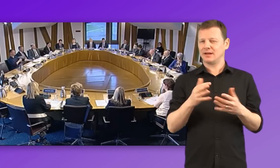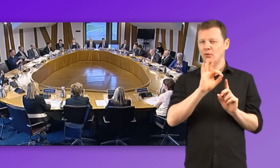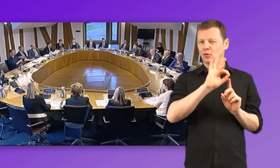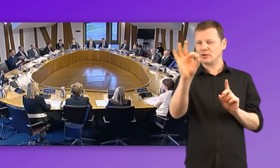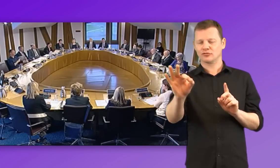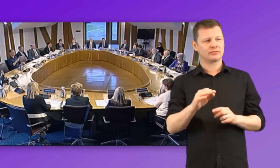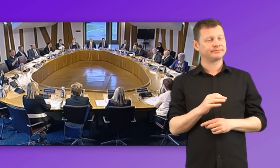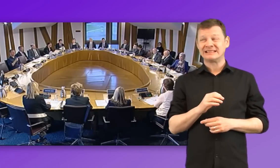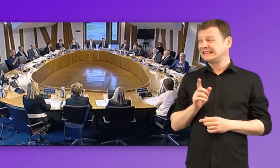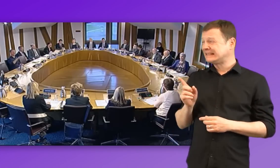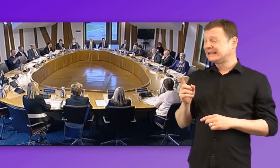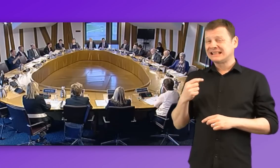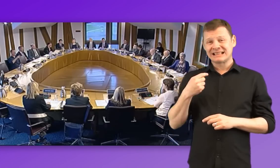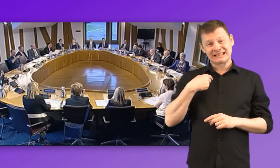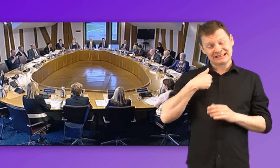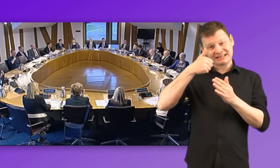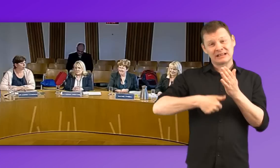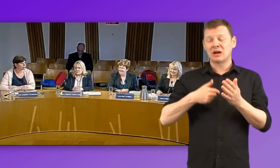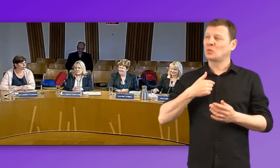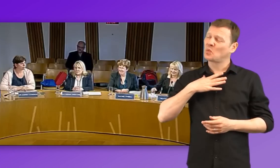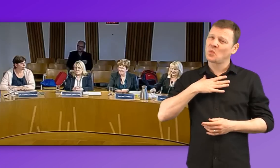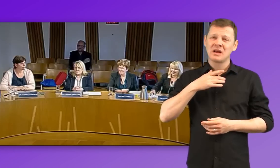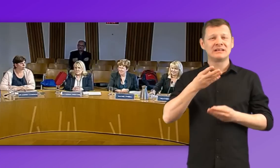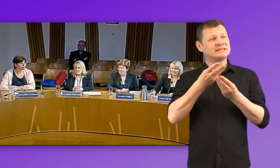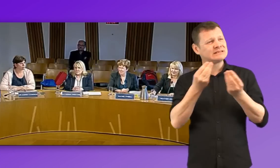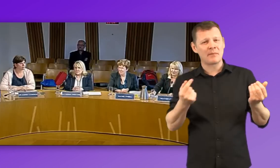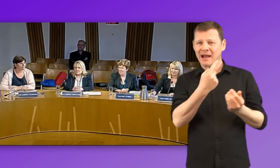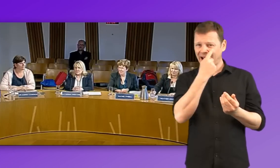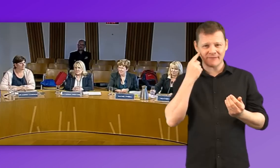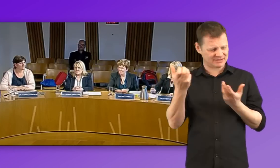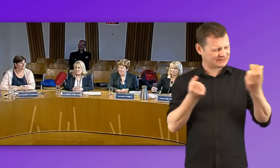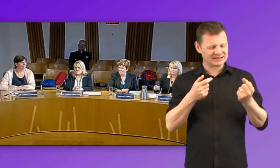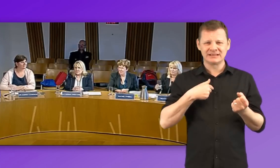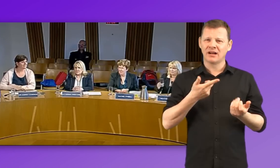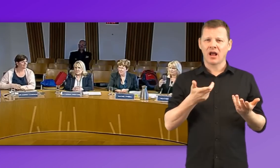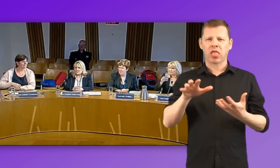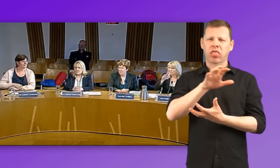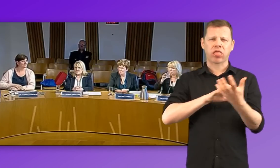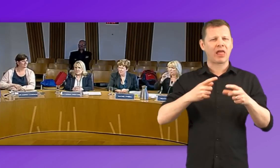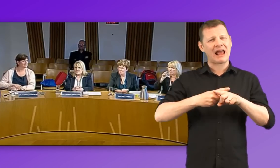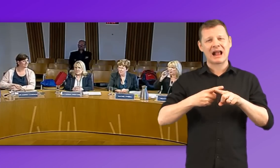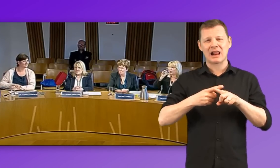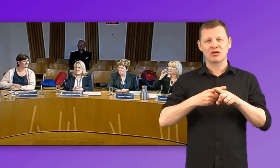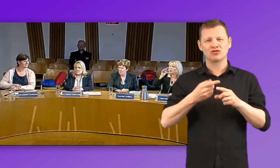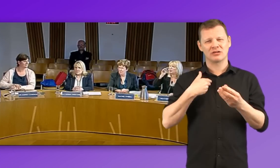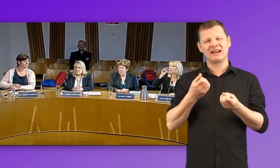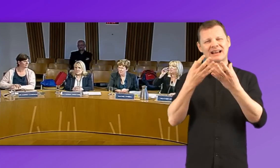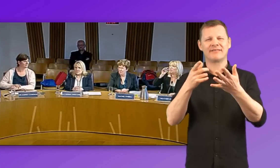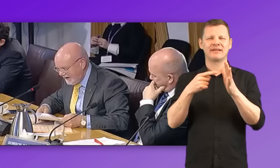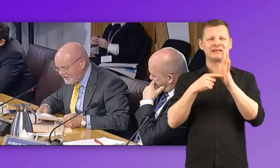plain English in some of the submissions? When I look at a sentence like, Part of the solution is to transmogrify the